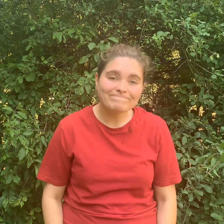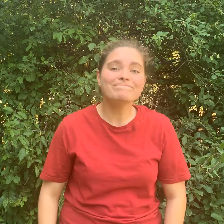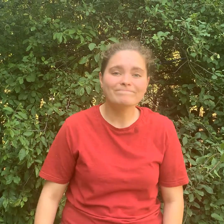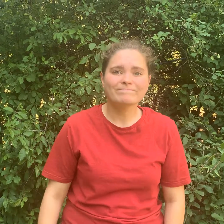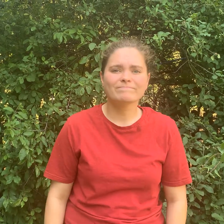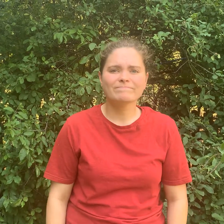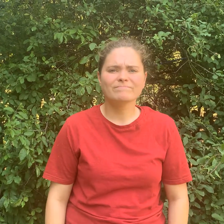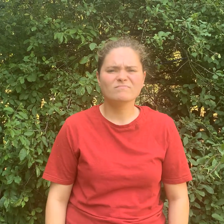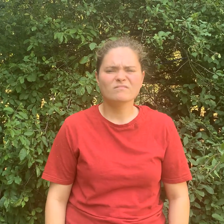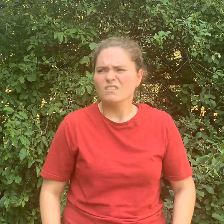materials.